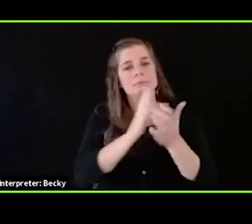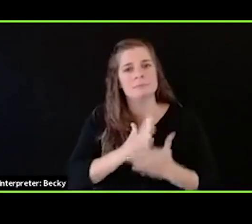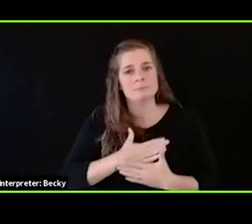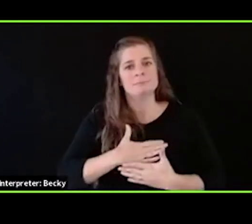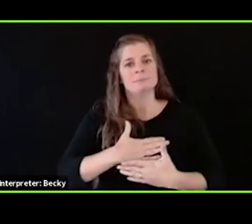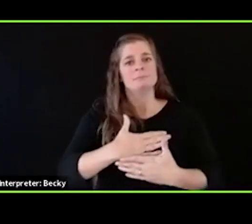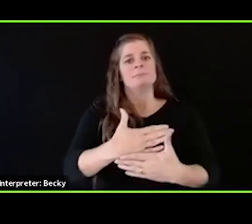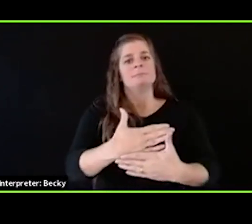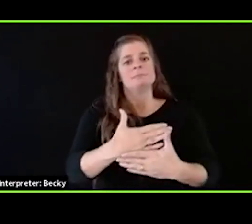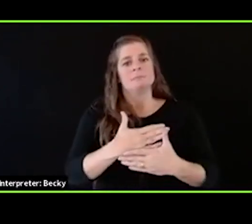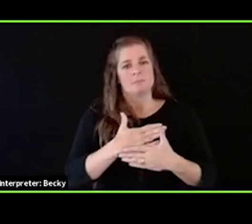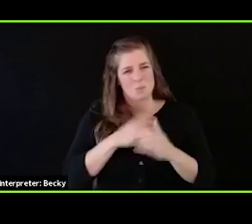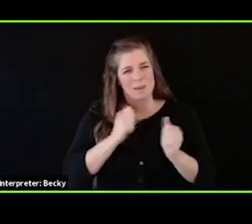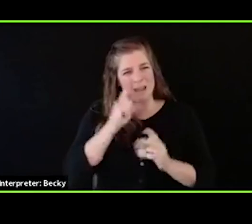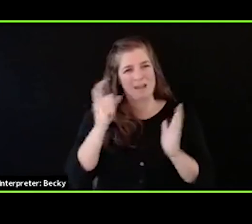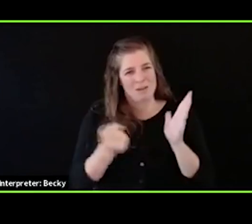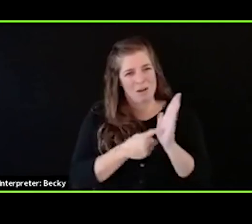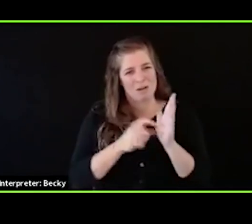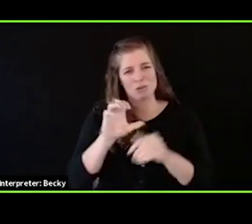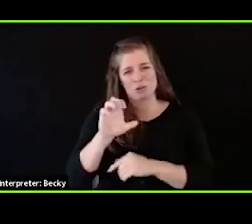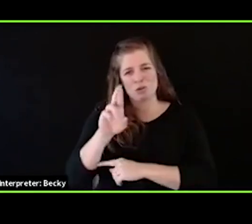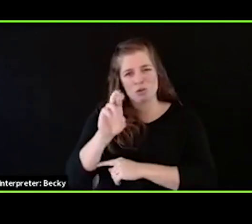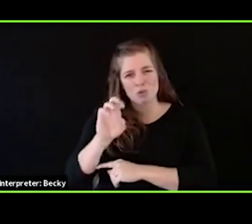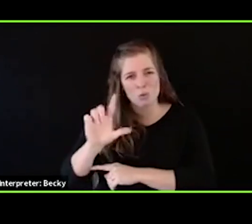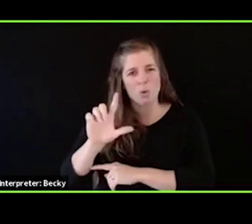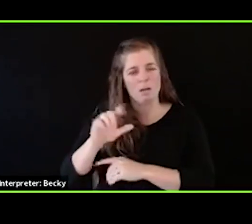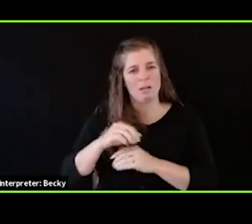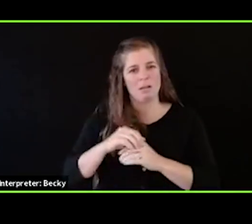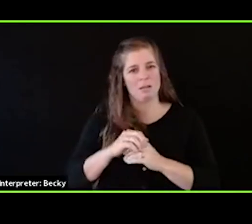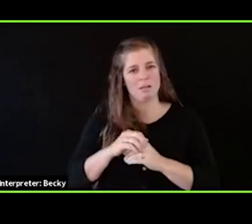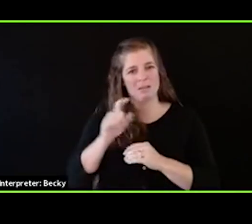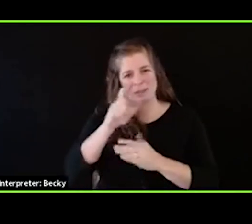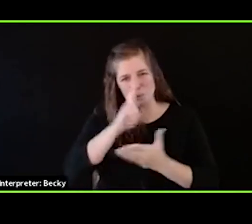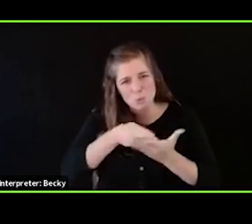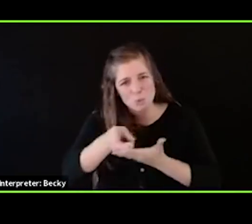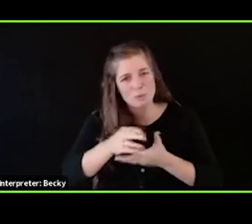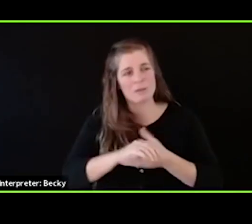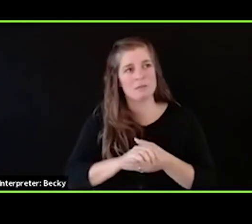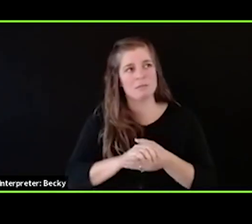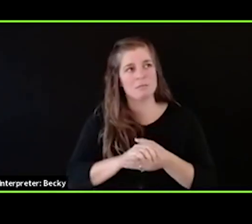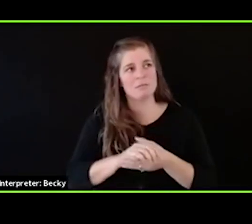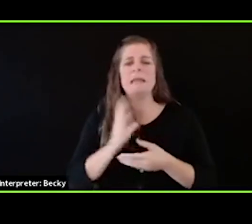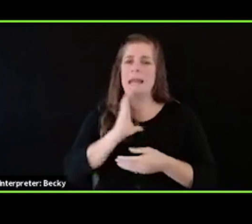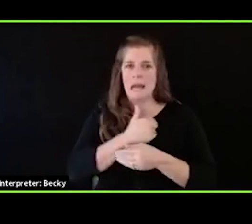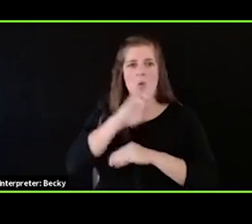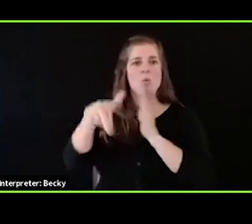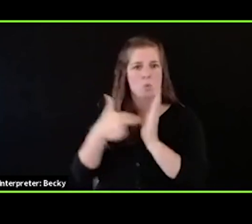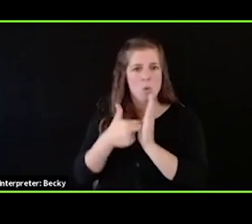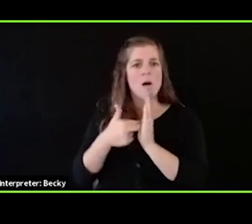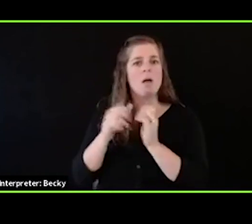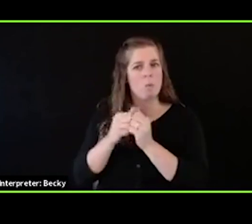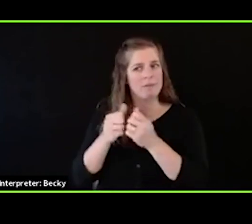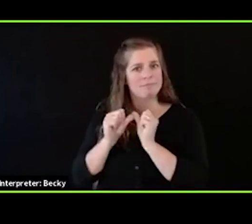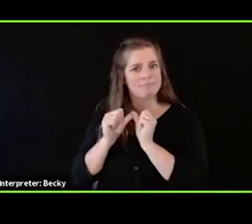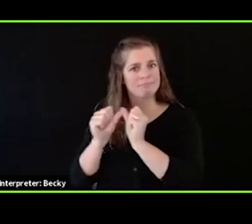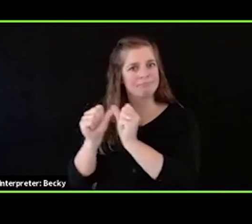unjust, and as yet unresolved truth and our role in the continuation of it and our obligation